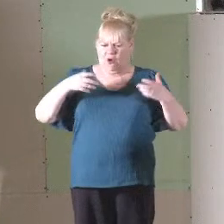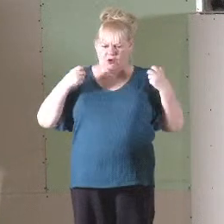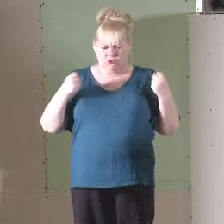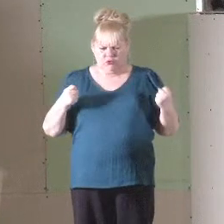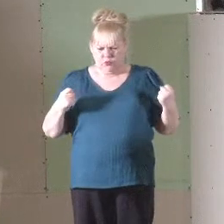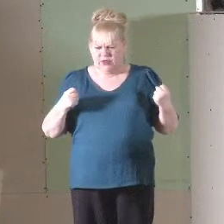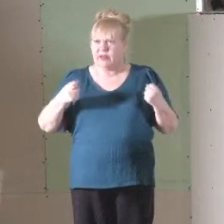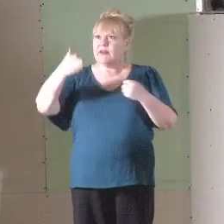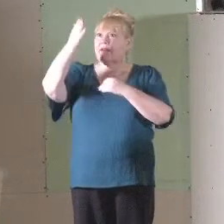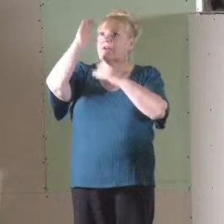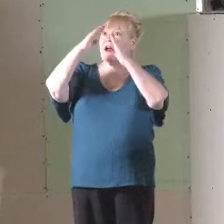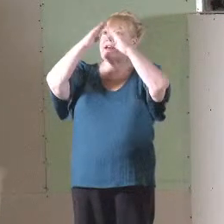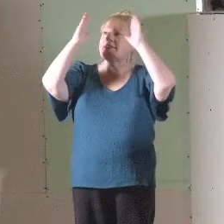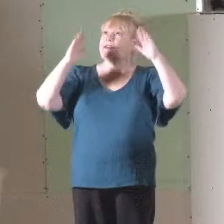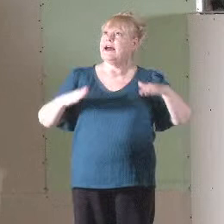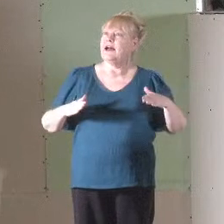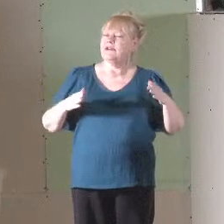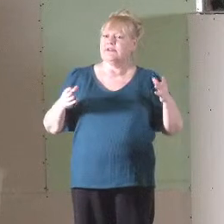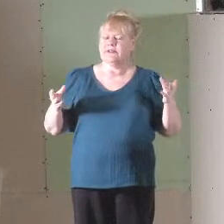of God's house.